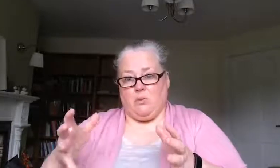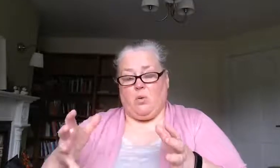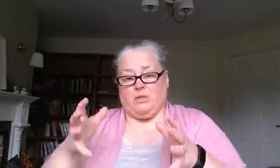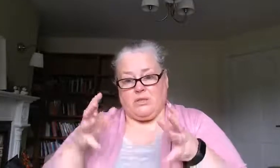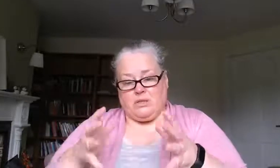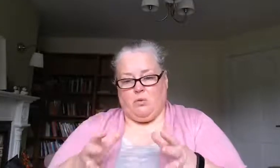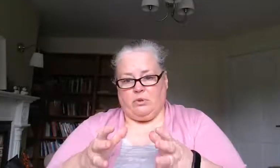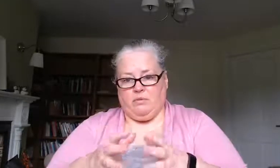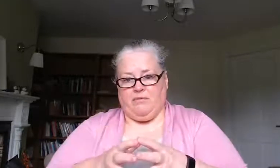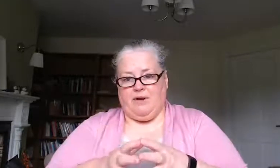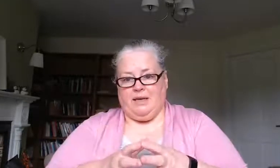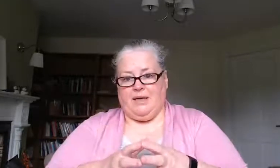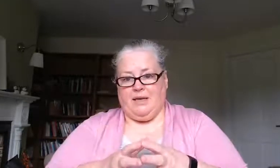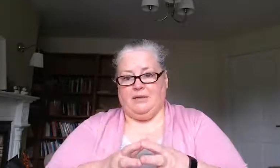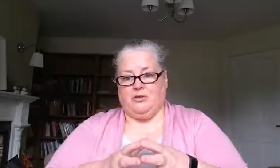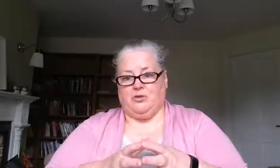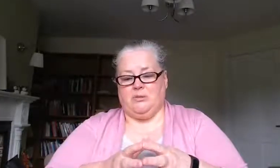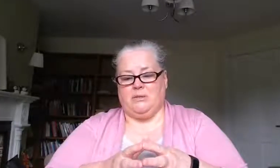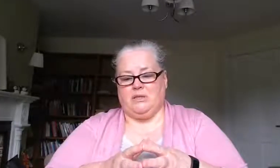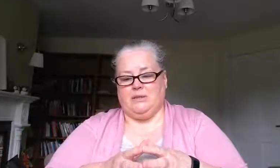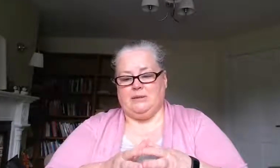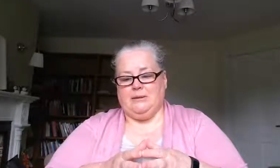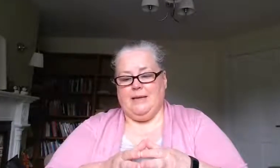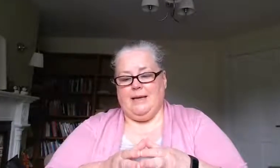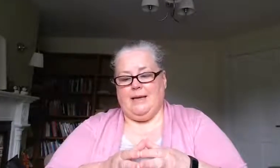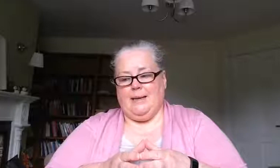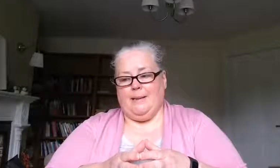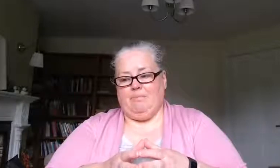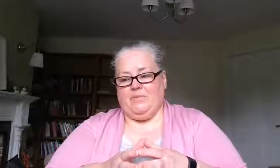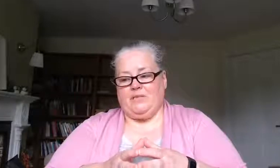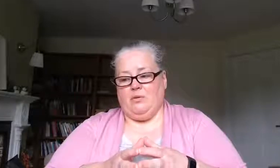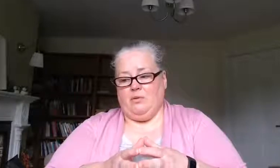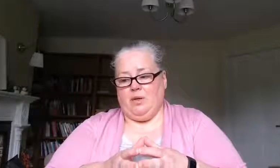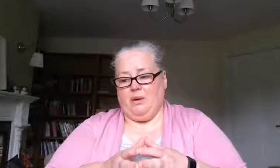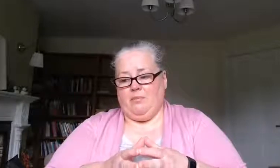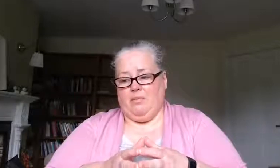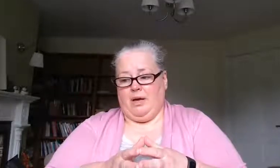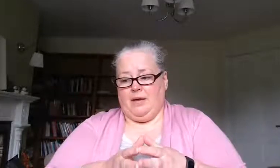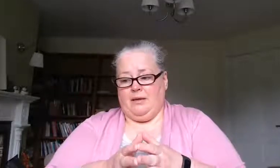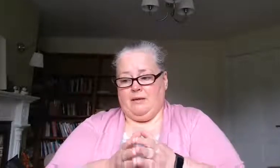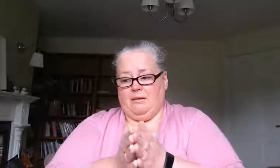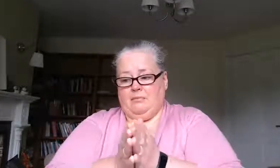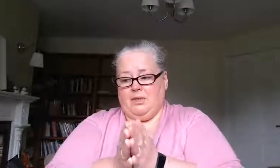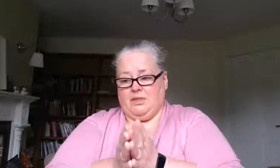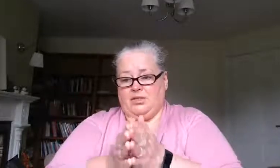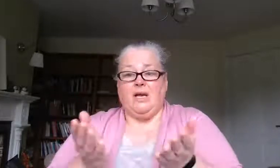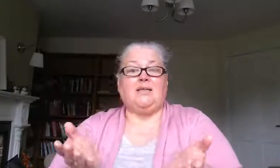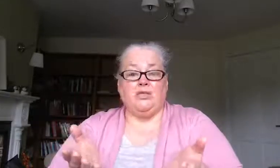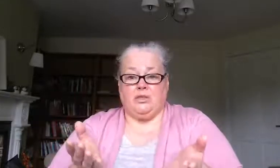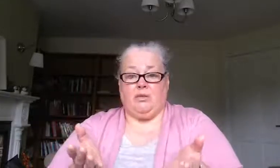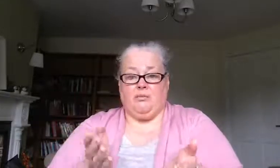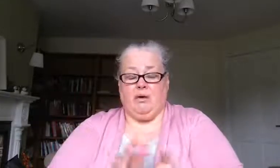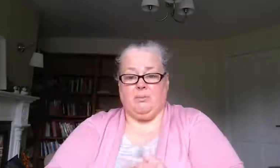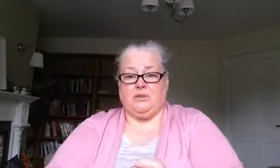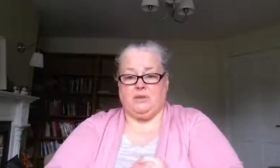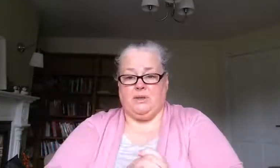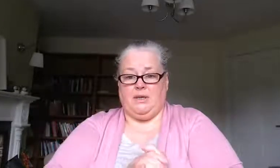board is going to be very key in the treatment here um so my my suggestion if you happen to be